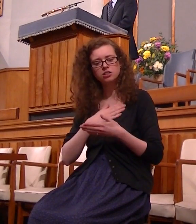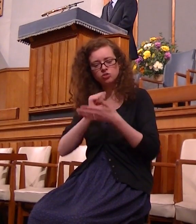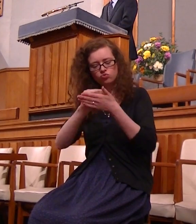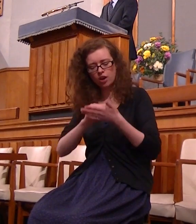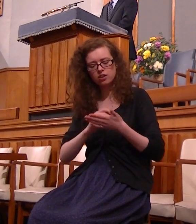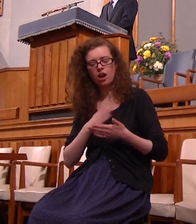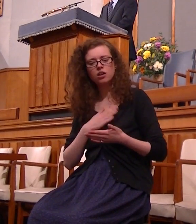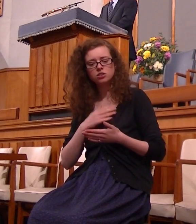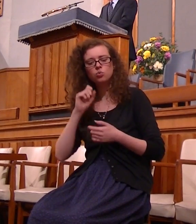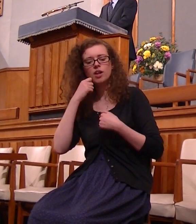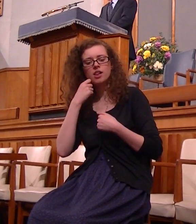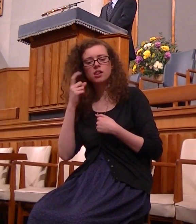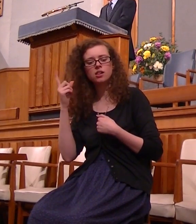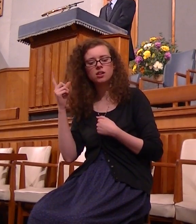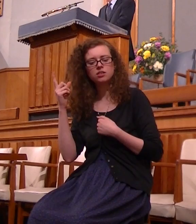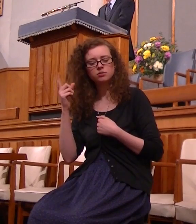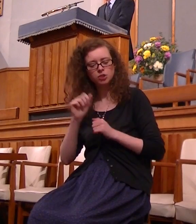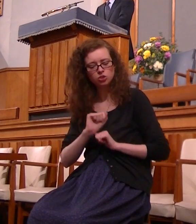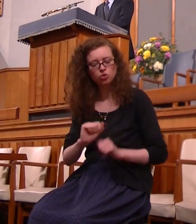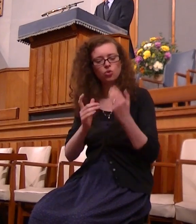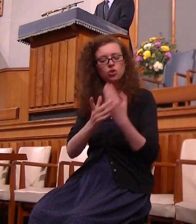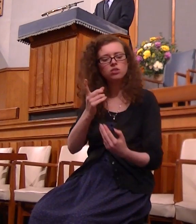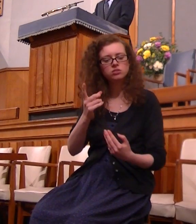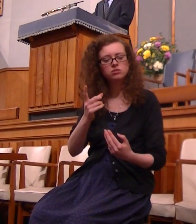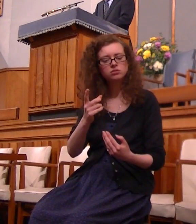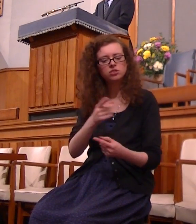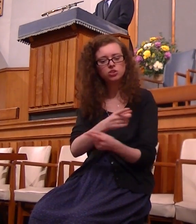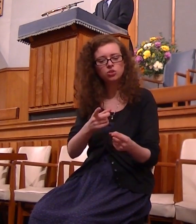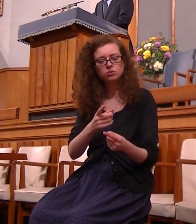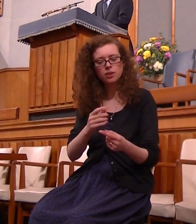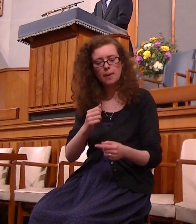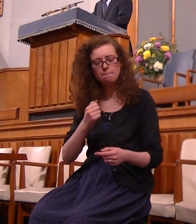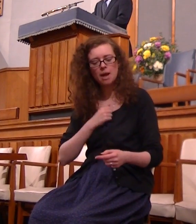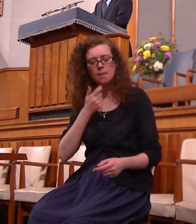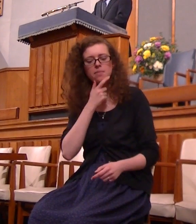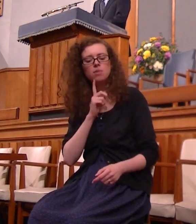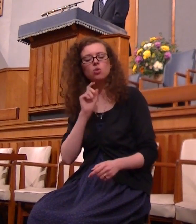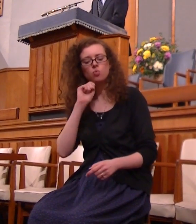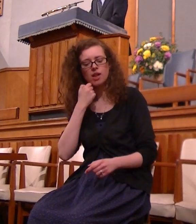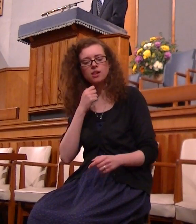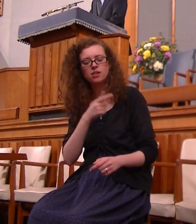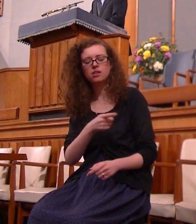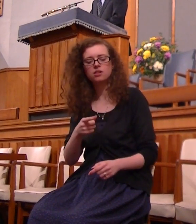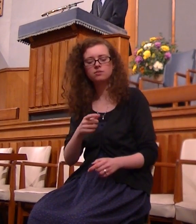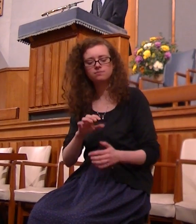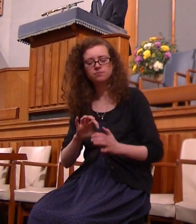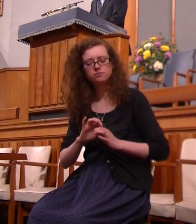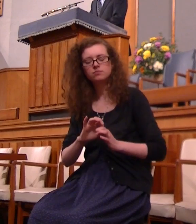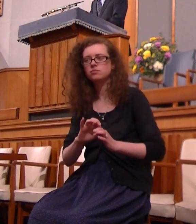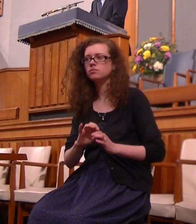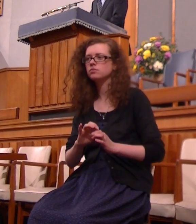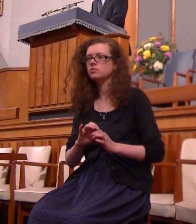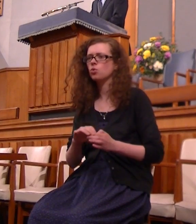in their hearts and will be their God and they shall be my people we know him and we